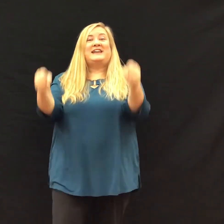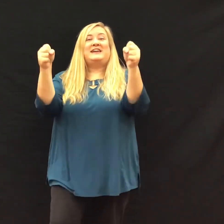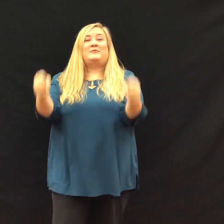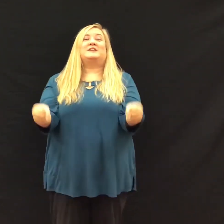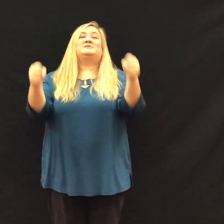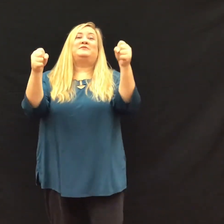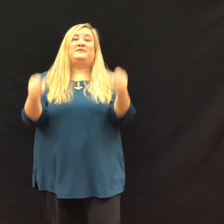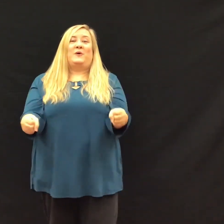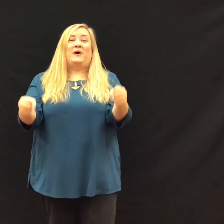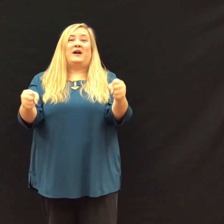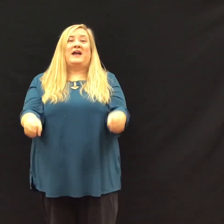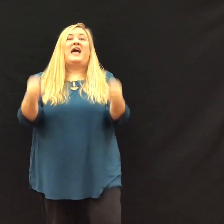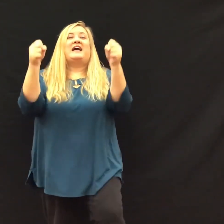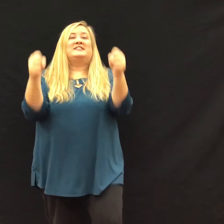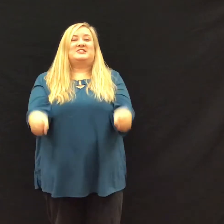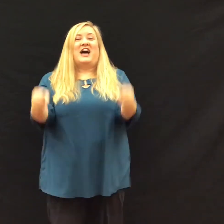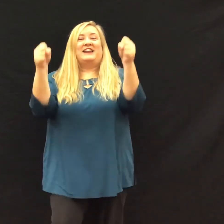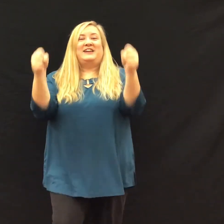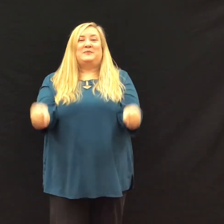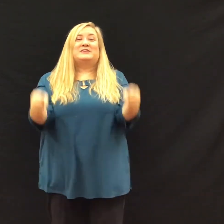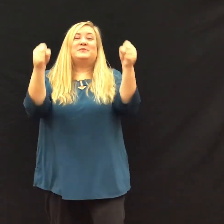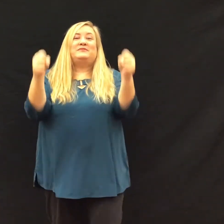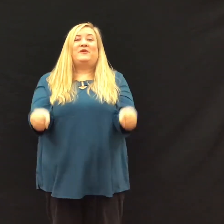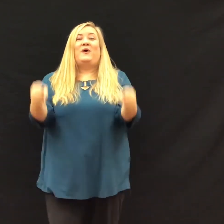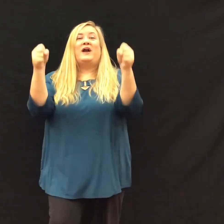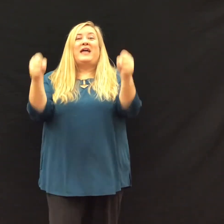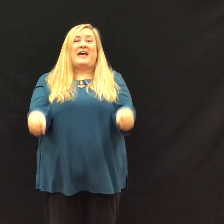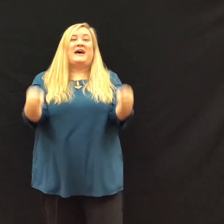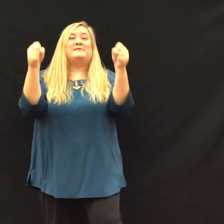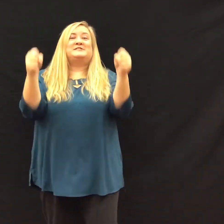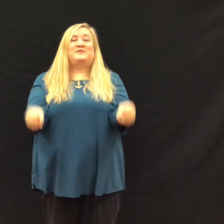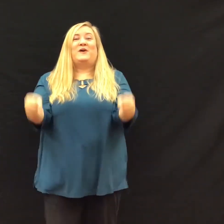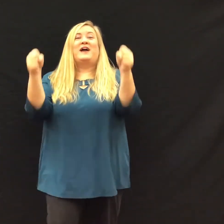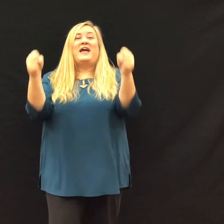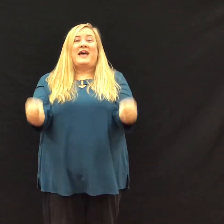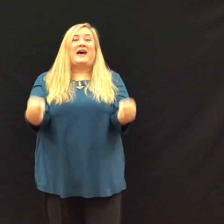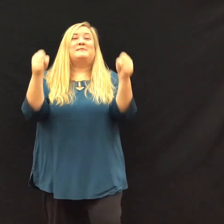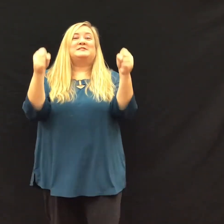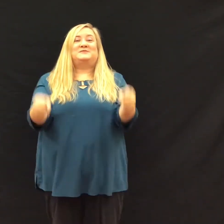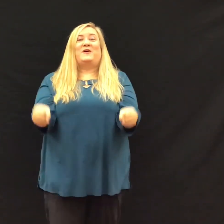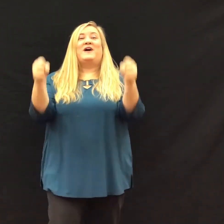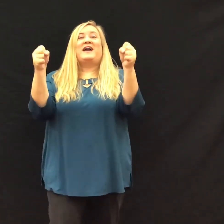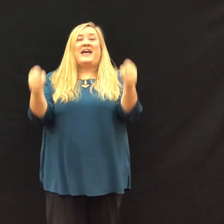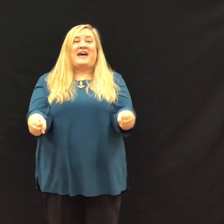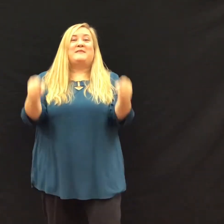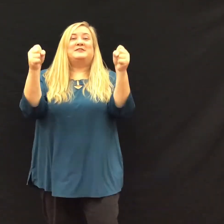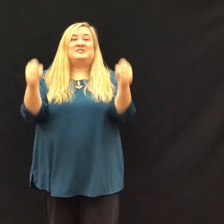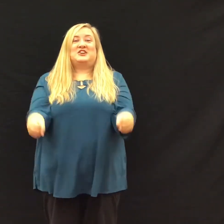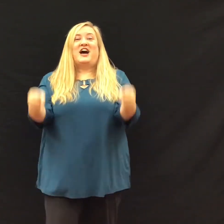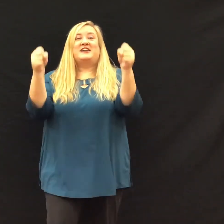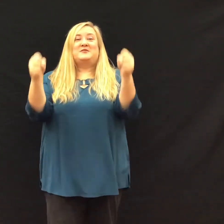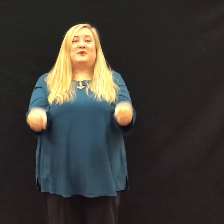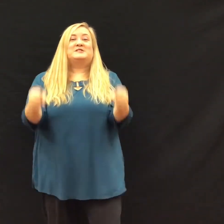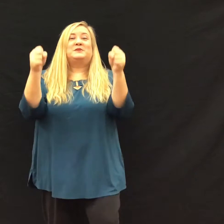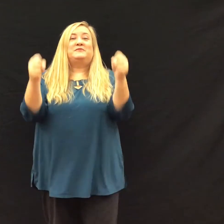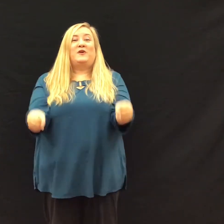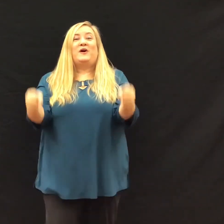he works with four. Johnny works with four, hammers four, hammers four, hammers Johnny works with four,